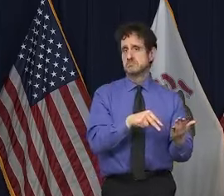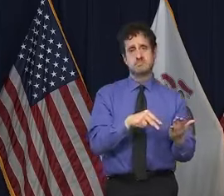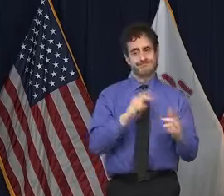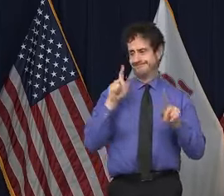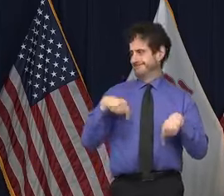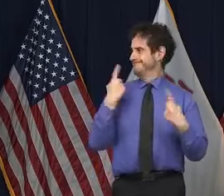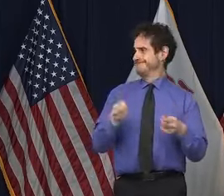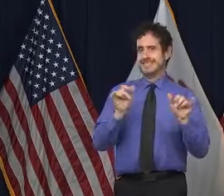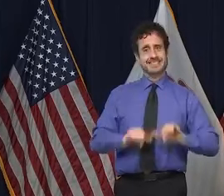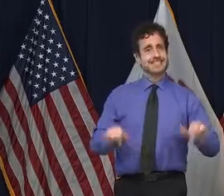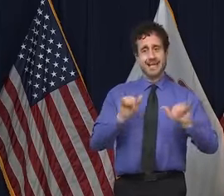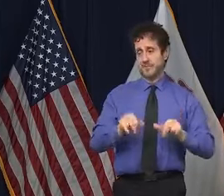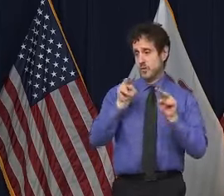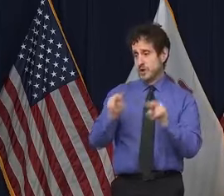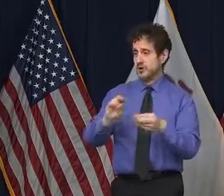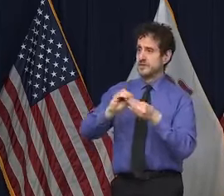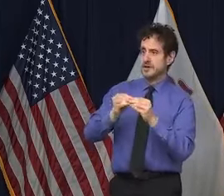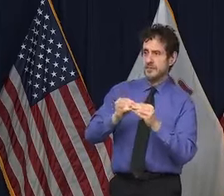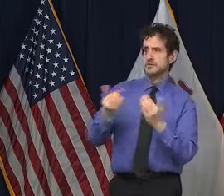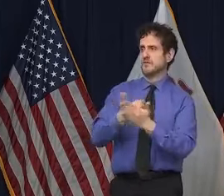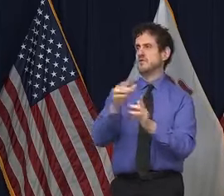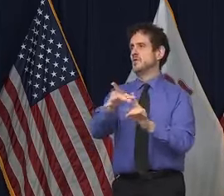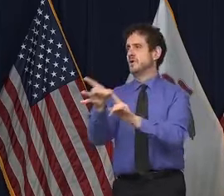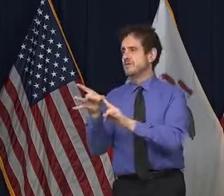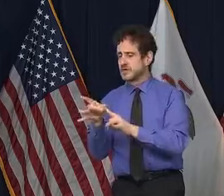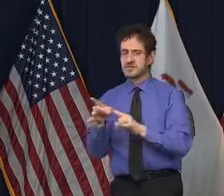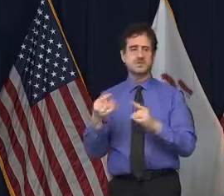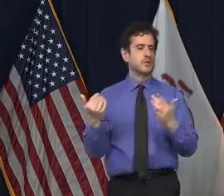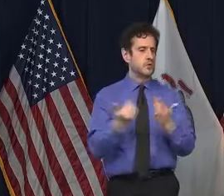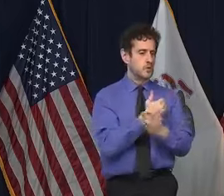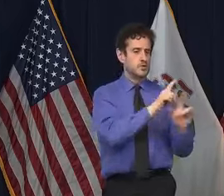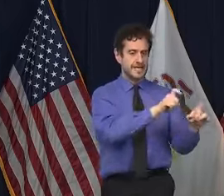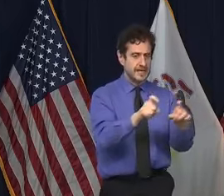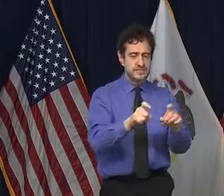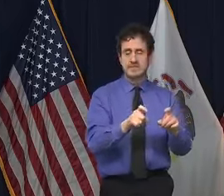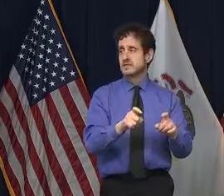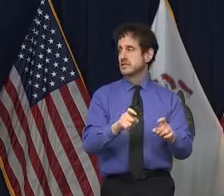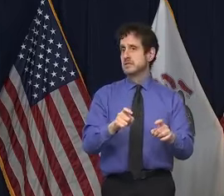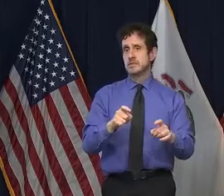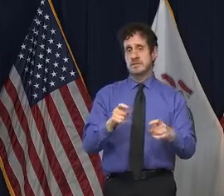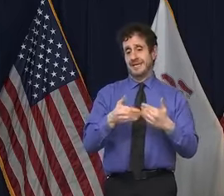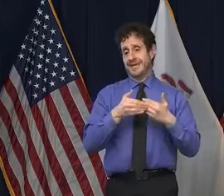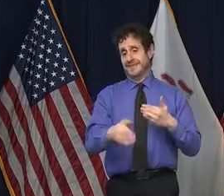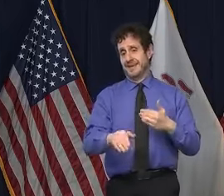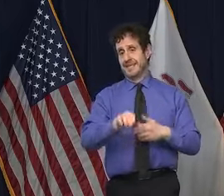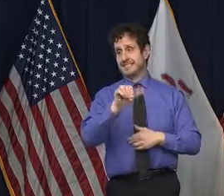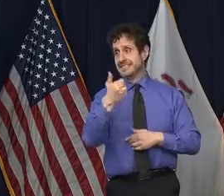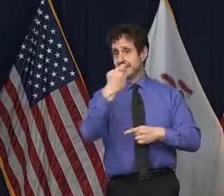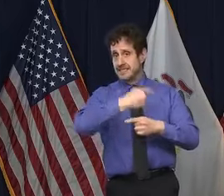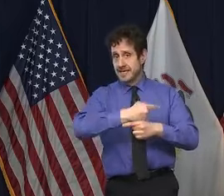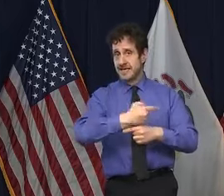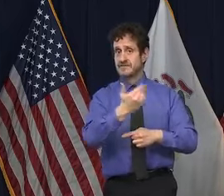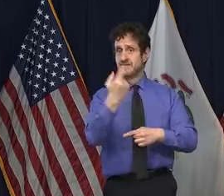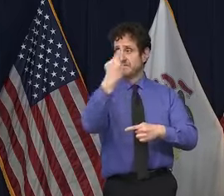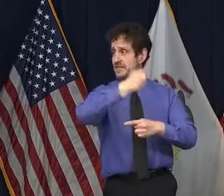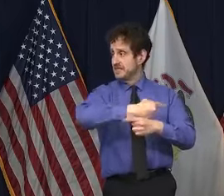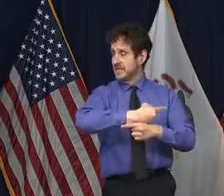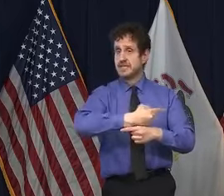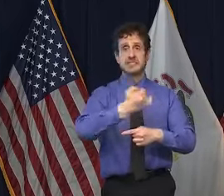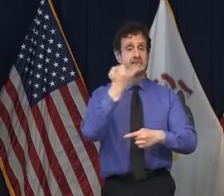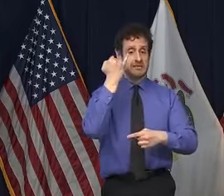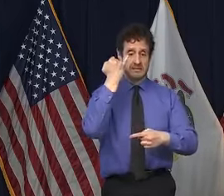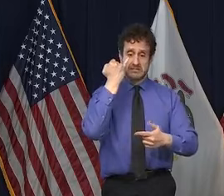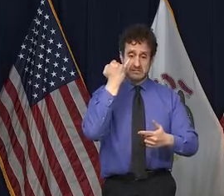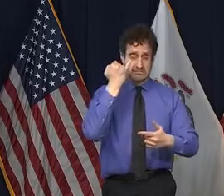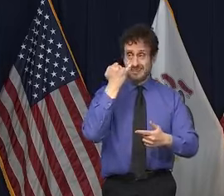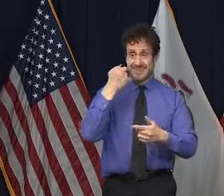you know, we again, the numbers of vaccines that are going to show up in the next, let's say, 10 to 15 days are very small. They're going to